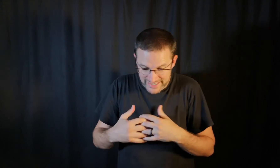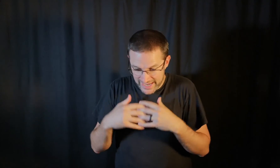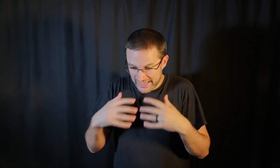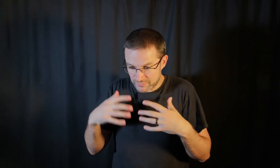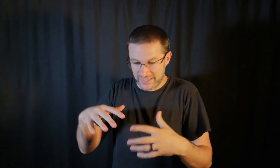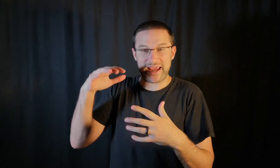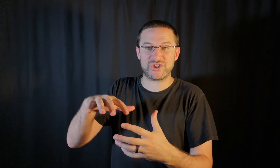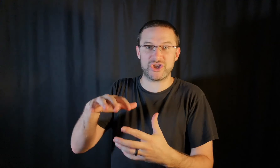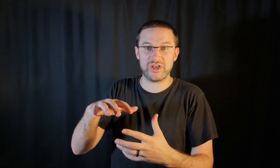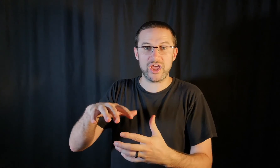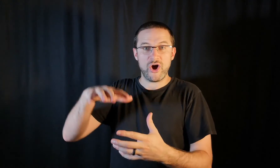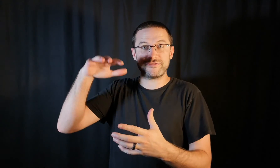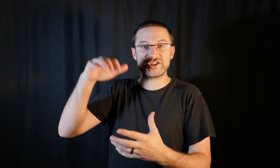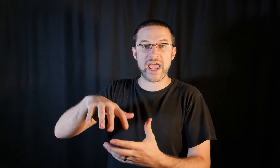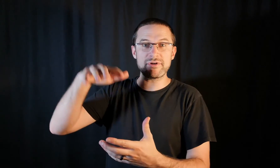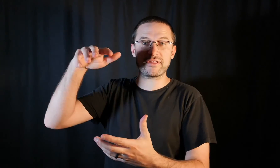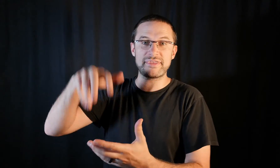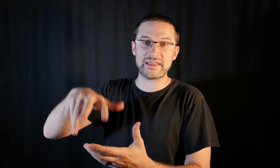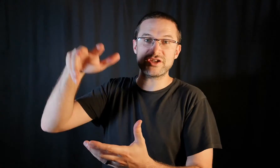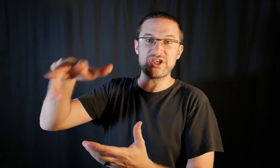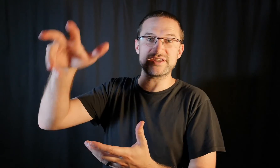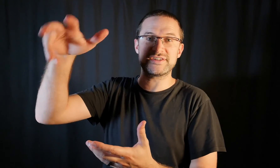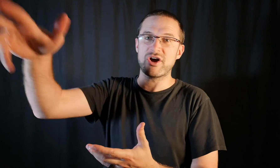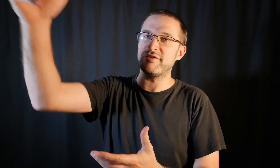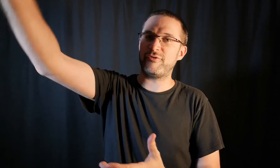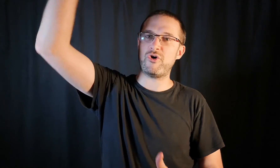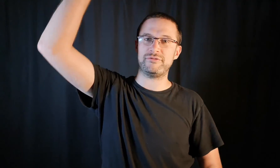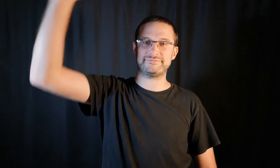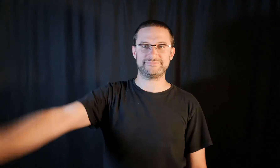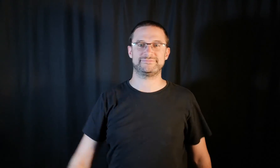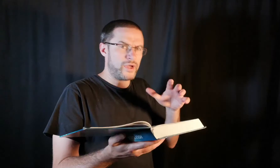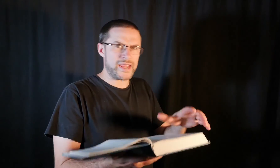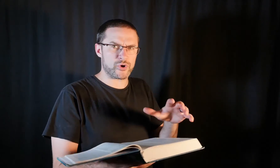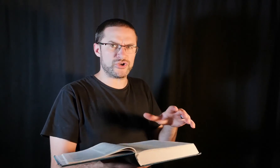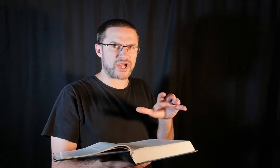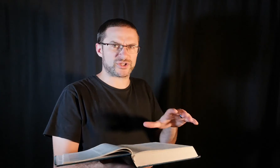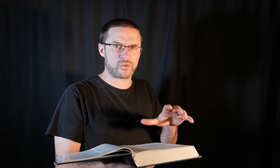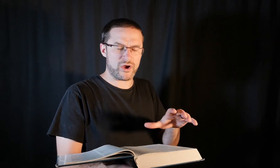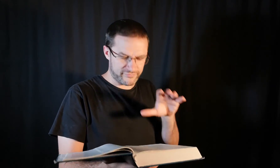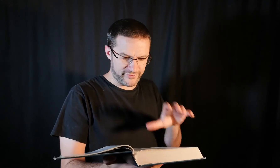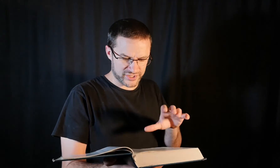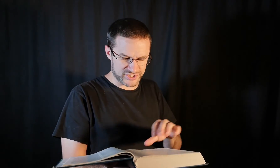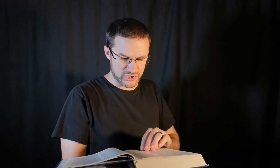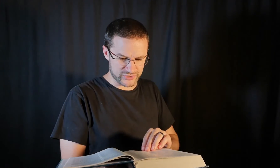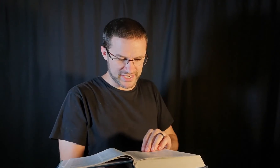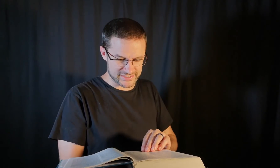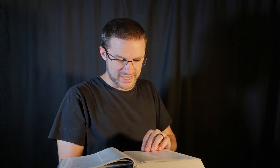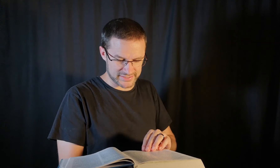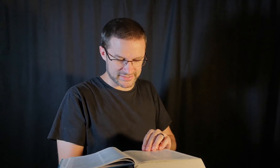expectation of sharing the thing that Jesus died for. Hebrews chapter 12 verse 2 says this,